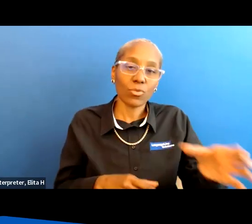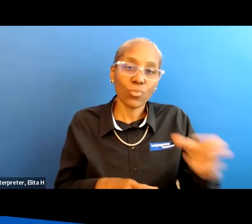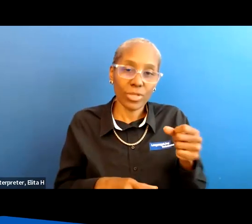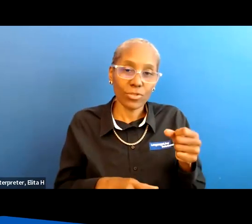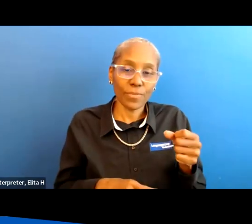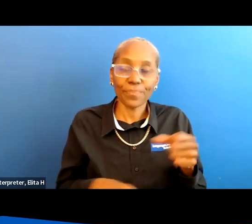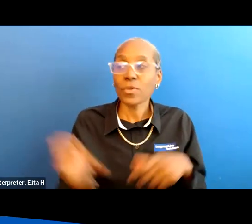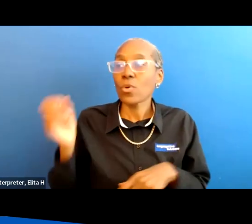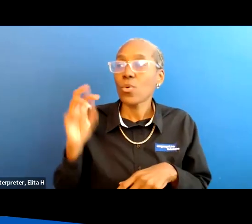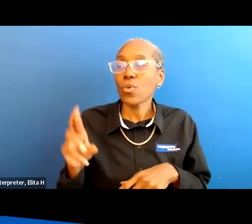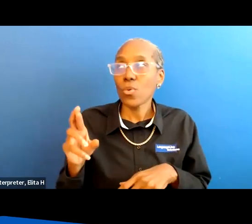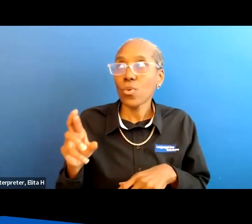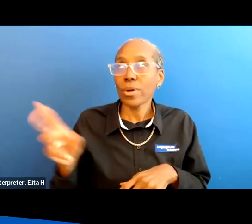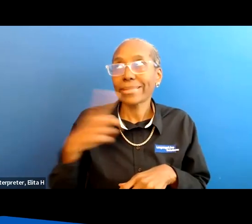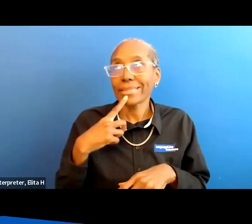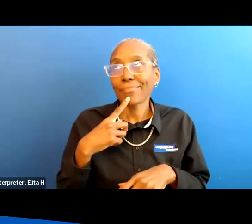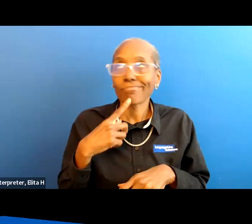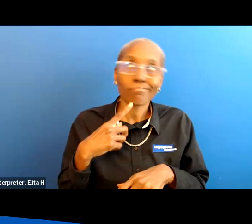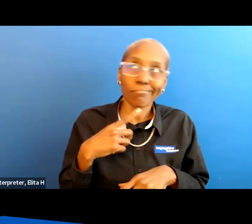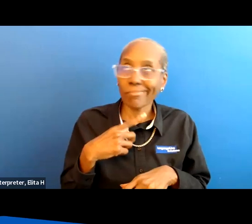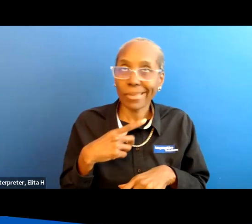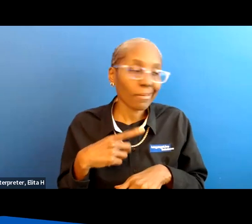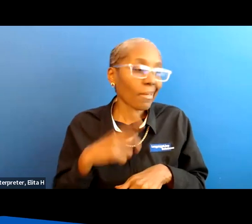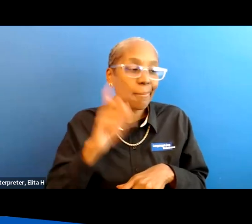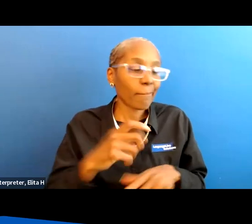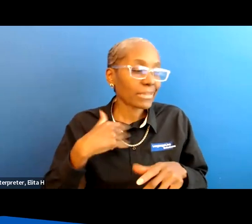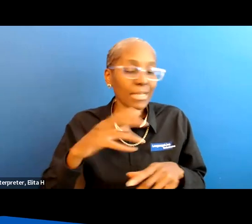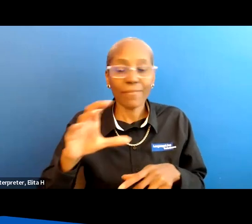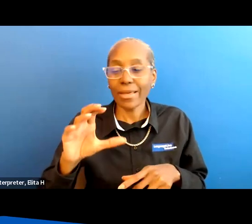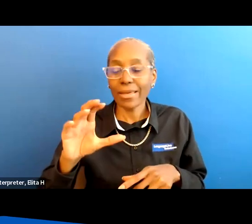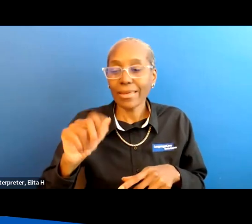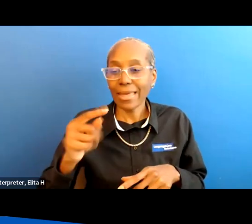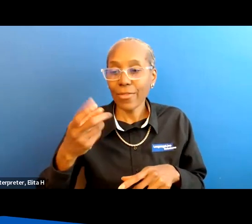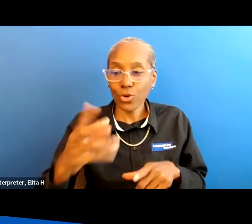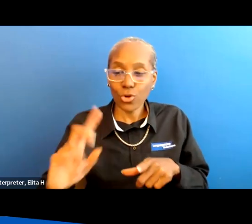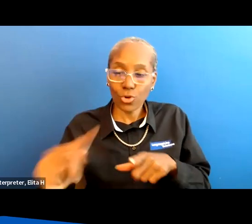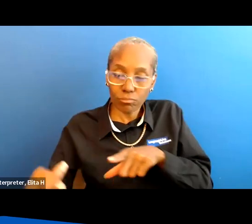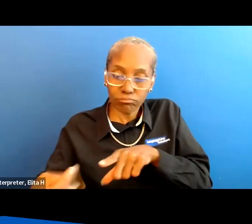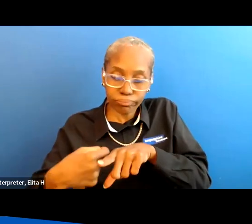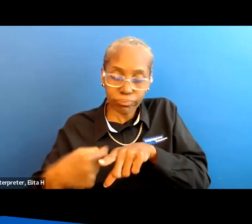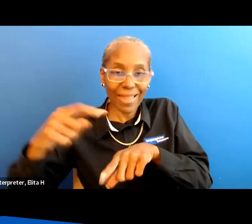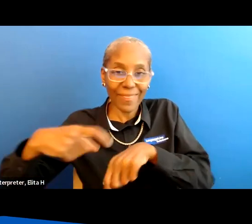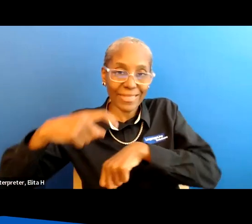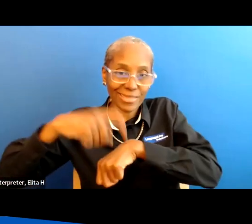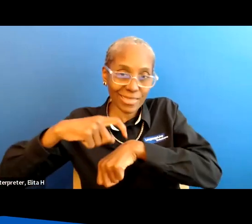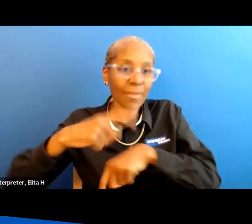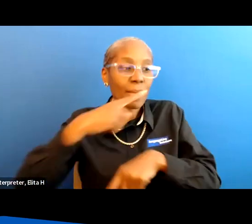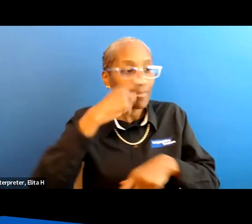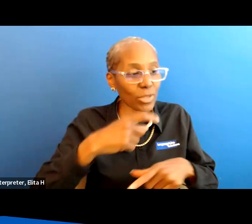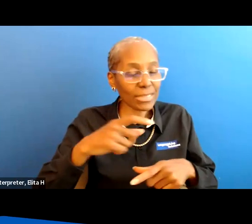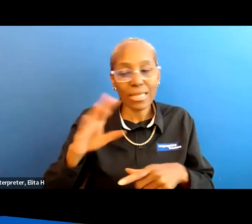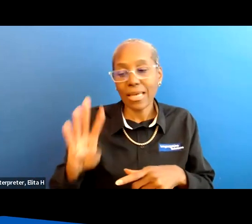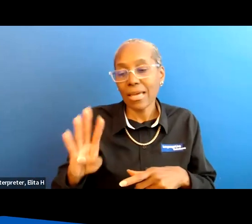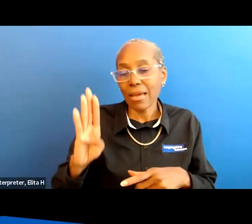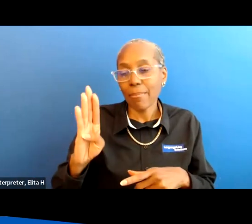or you know this is why they have to have their catheterization done on this at this particular time this is why the bowel